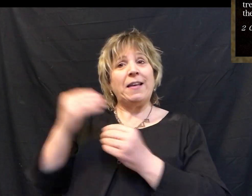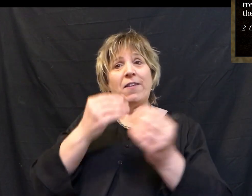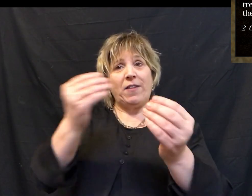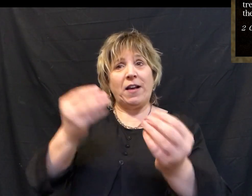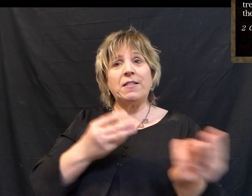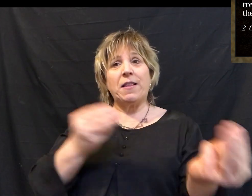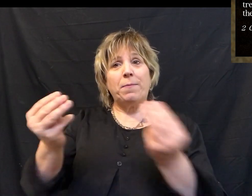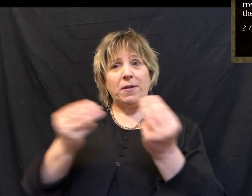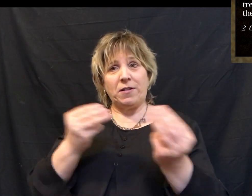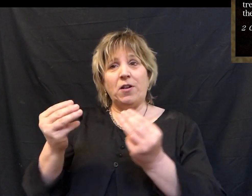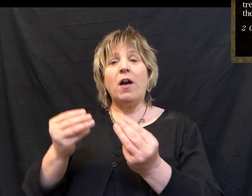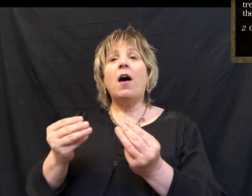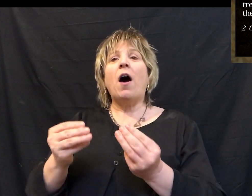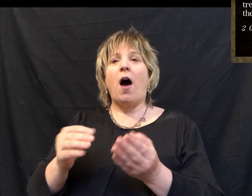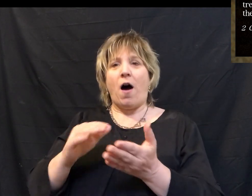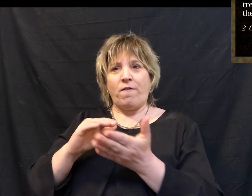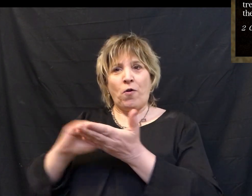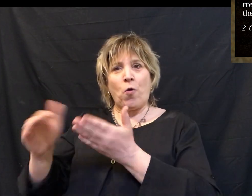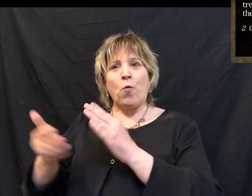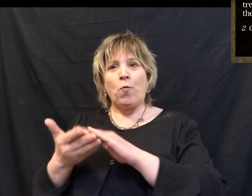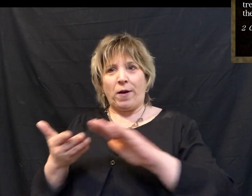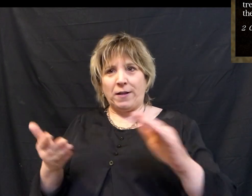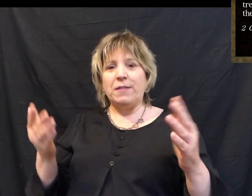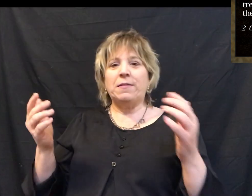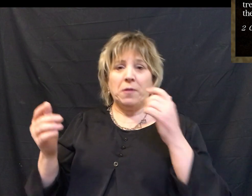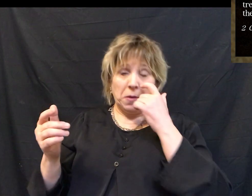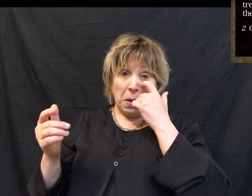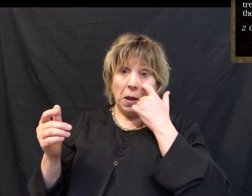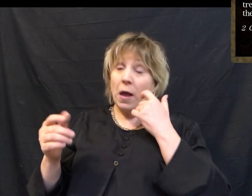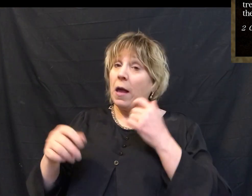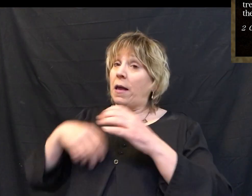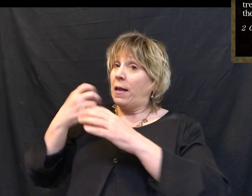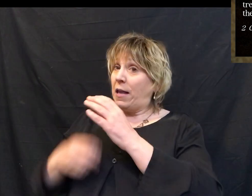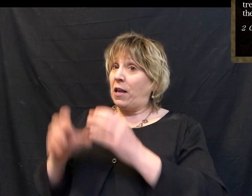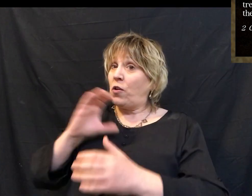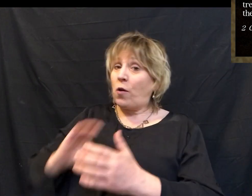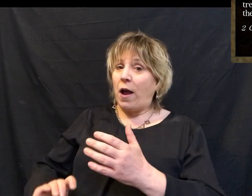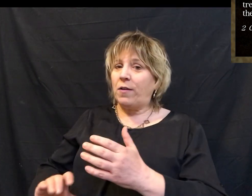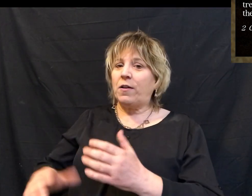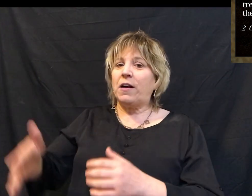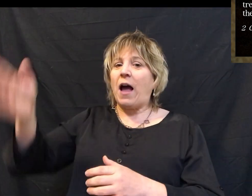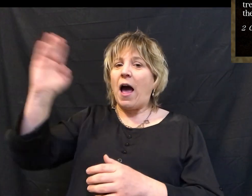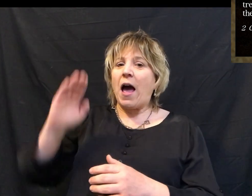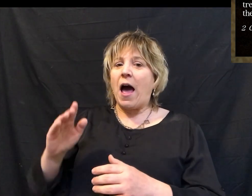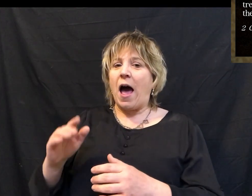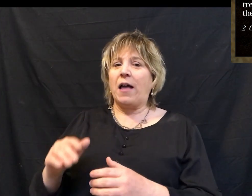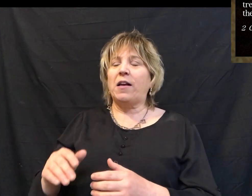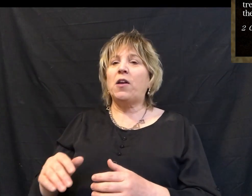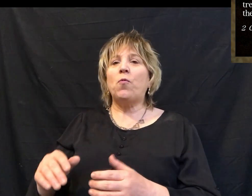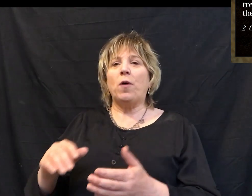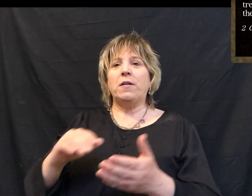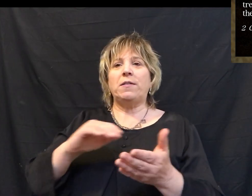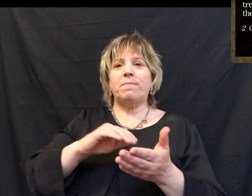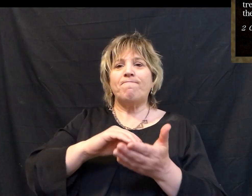us the ministry of reconciliation. That is, in Christ God was reconciling